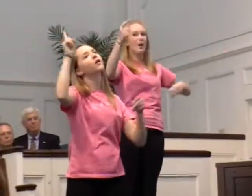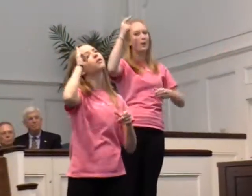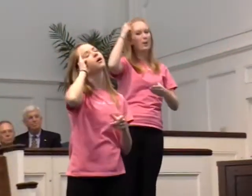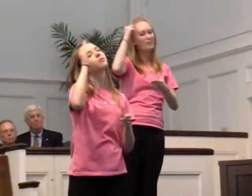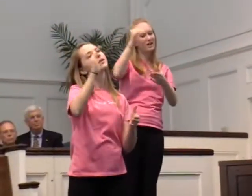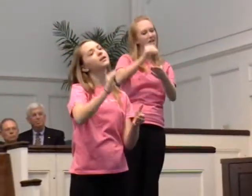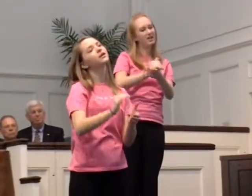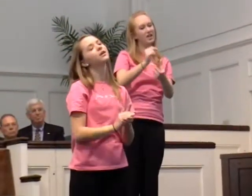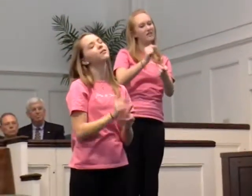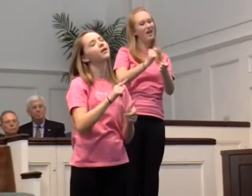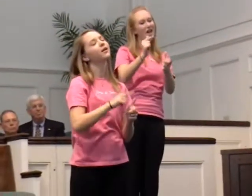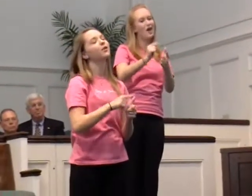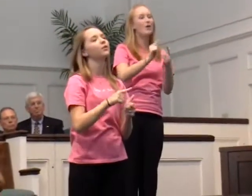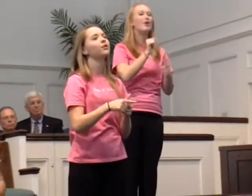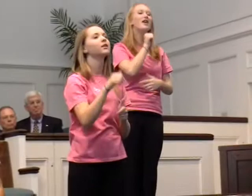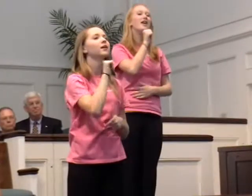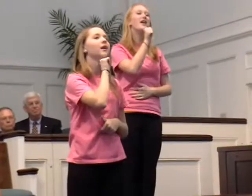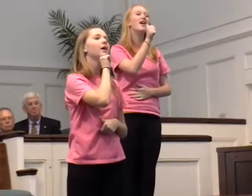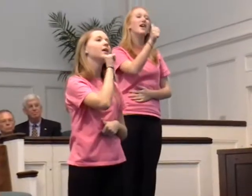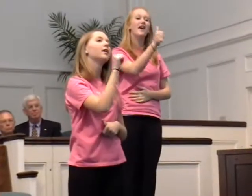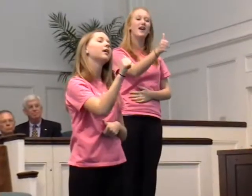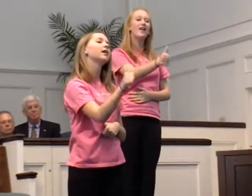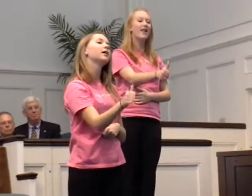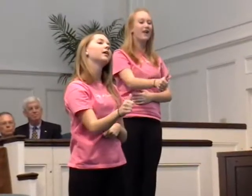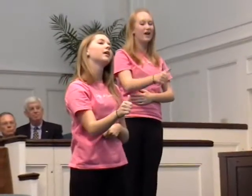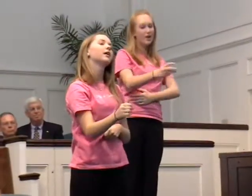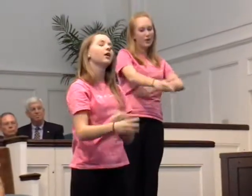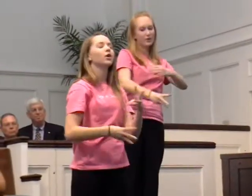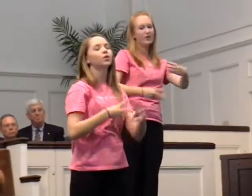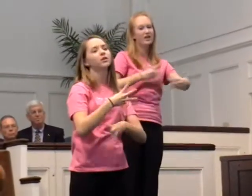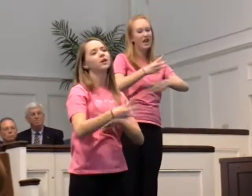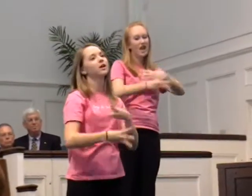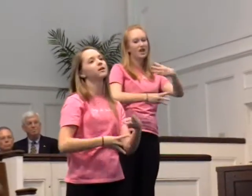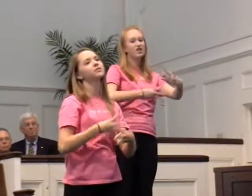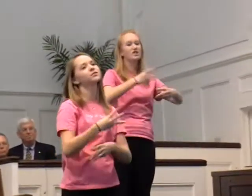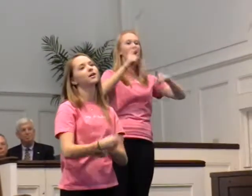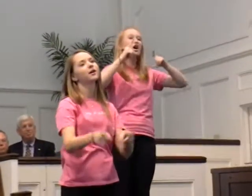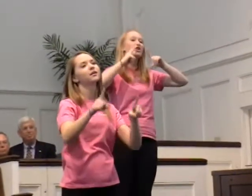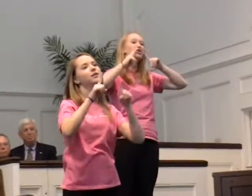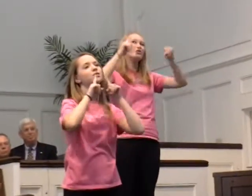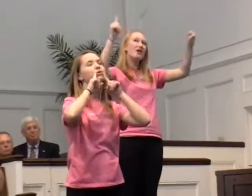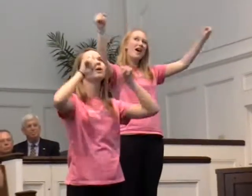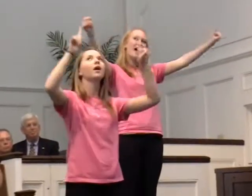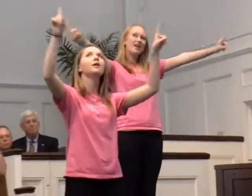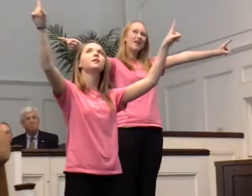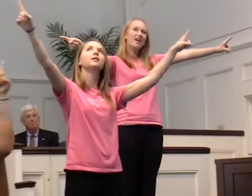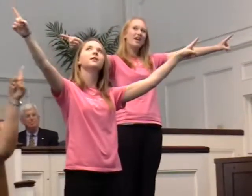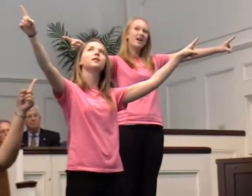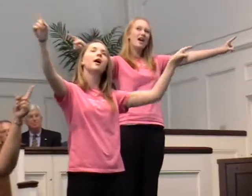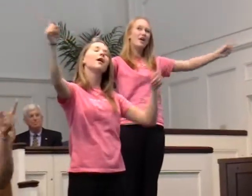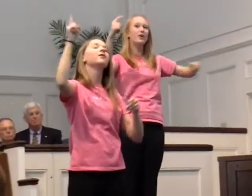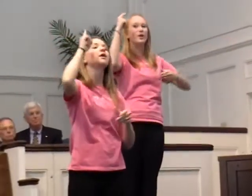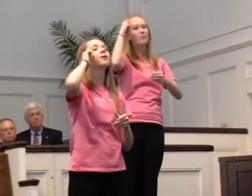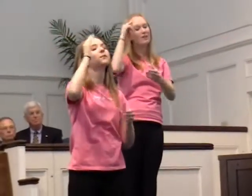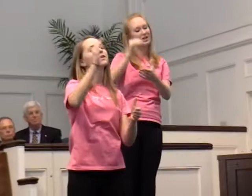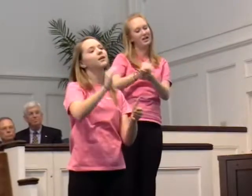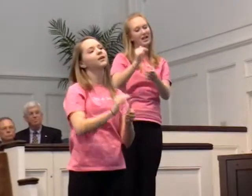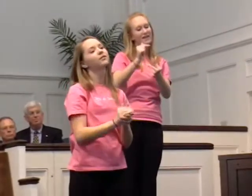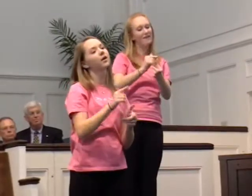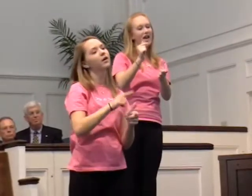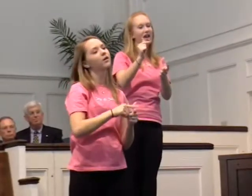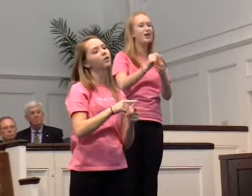out, believe it or not Creation is crying out,